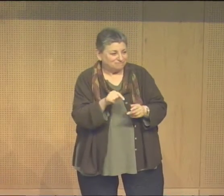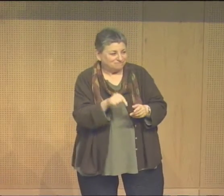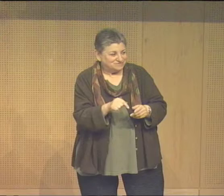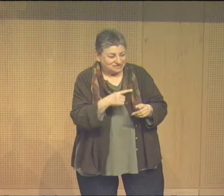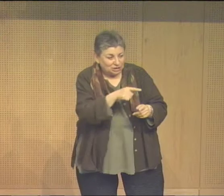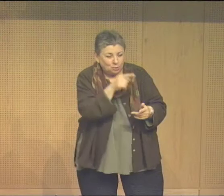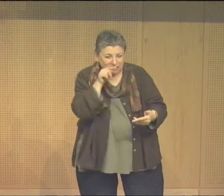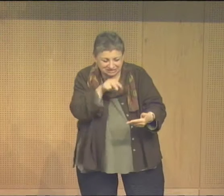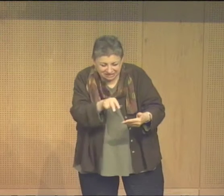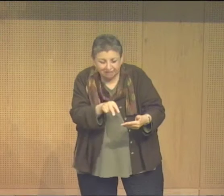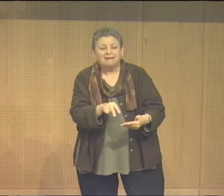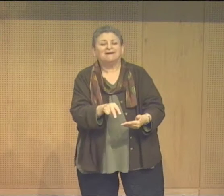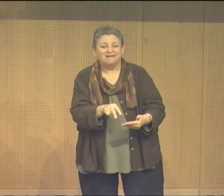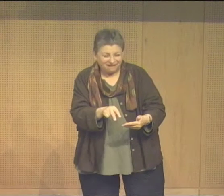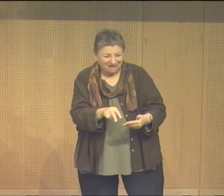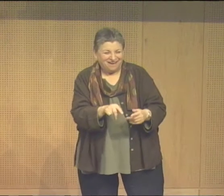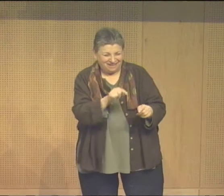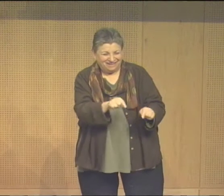and so what we did is sort of create our own